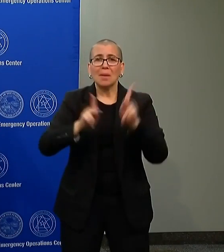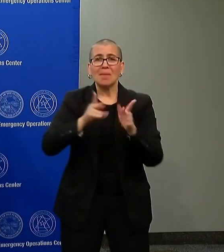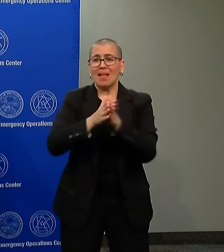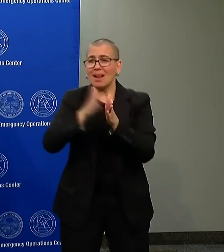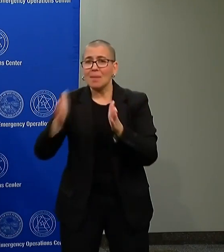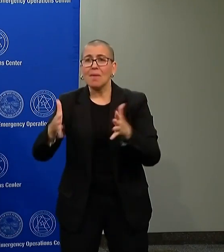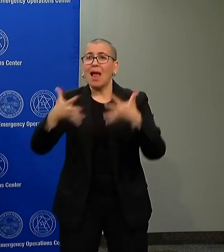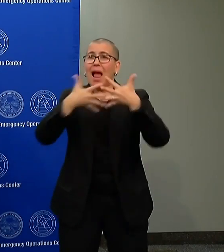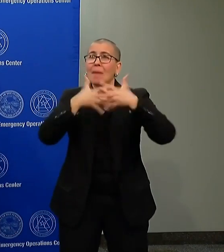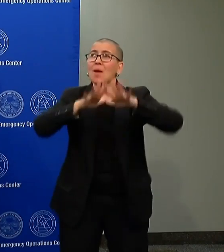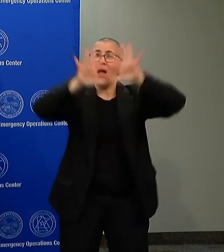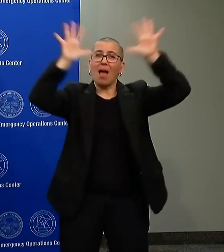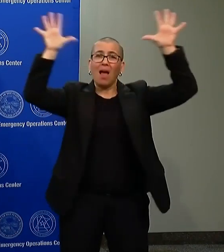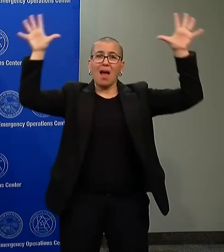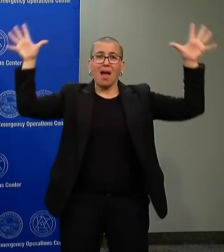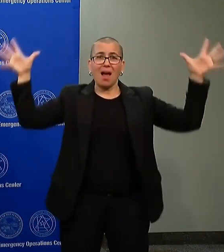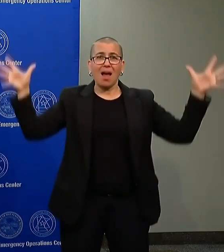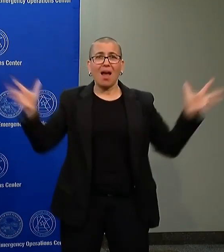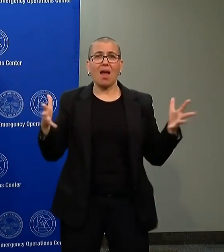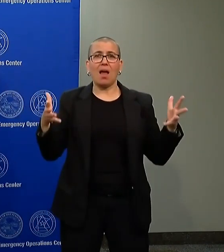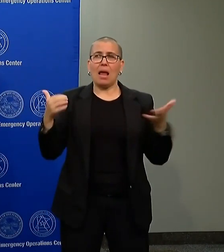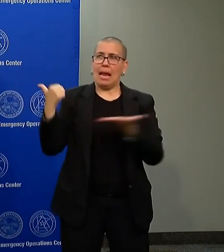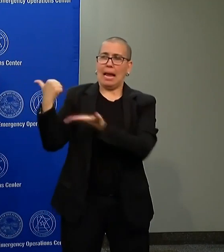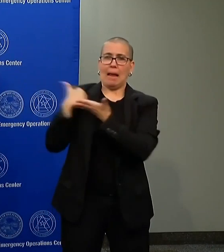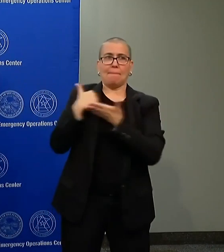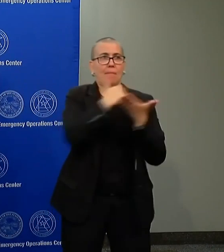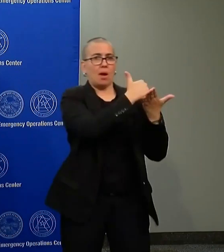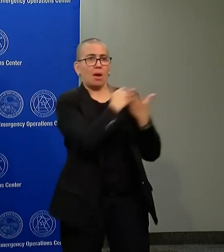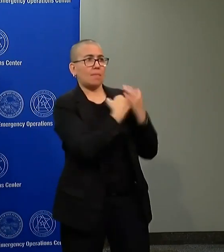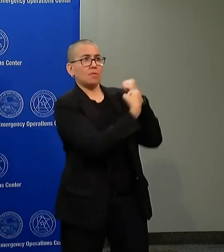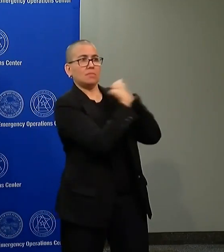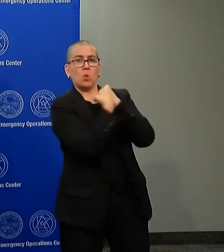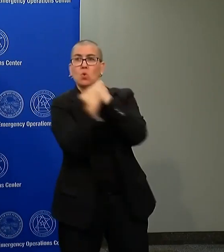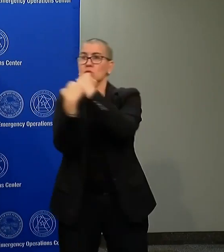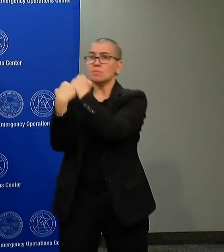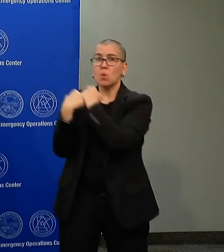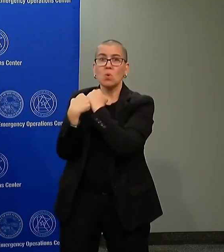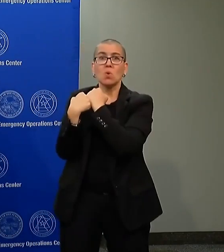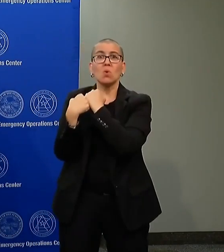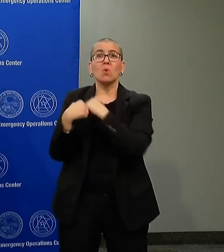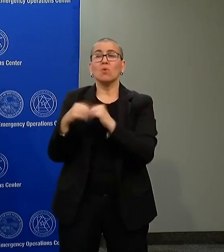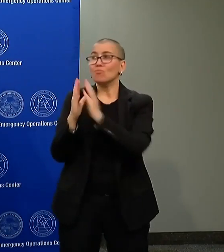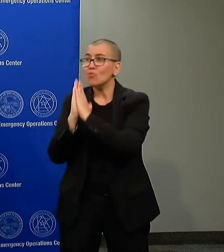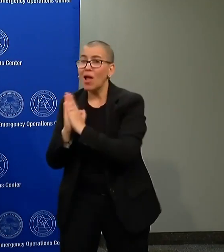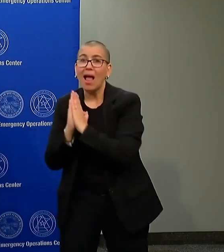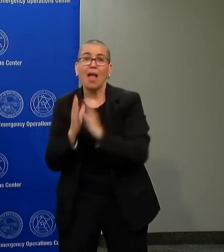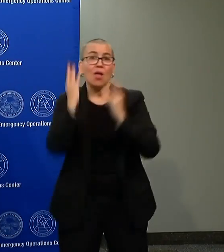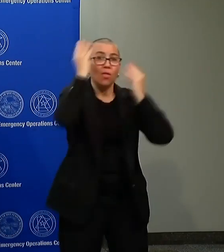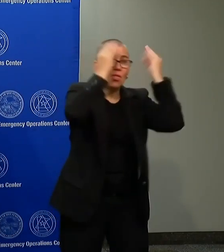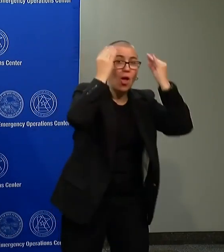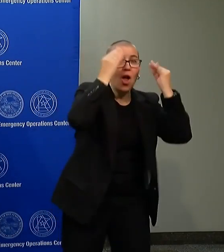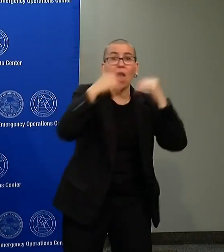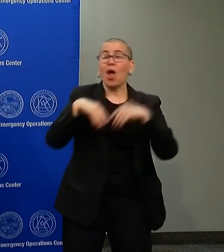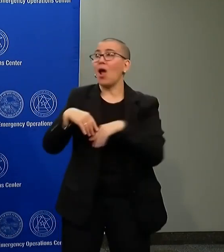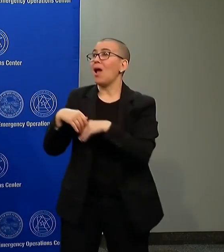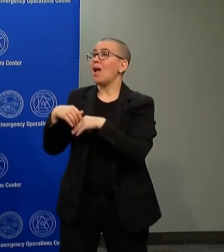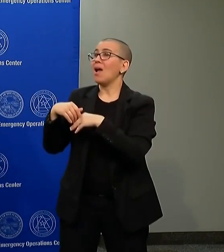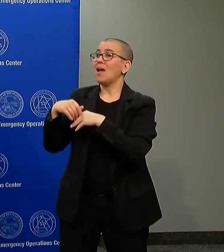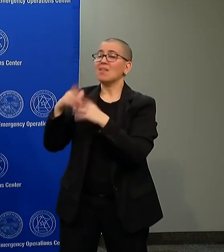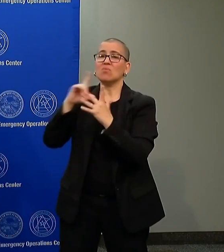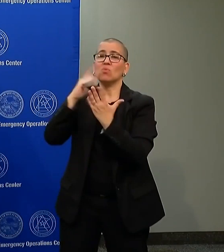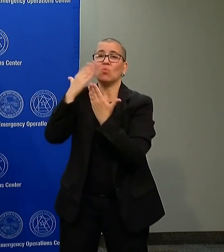and who are sending prayers and thoughts to the fellow governors. I am grateful to the president and the administration